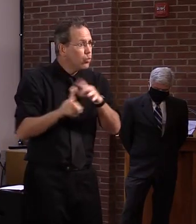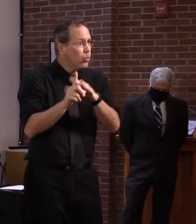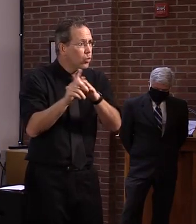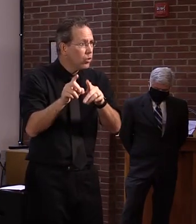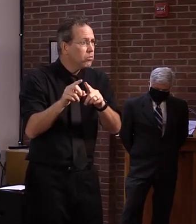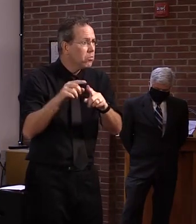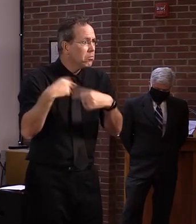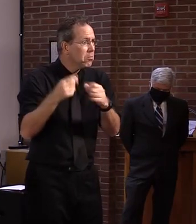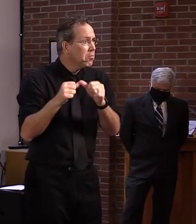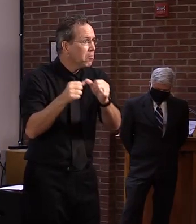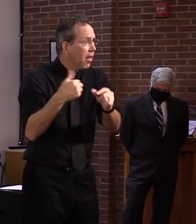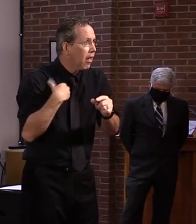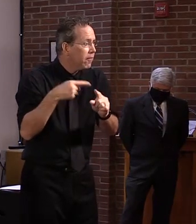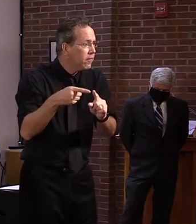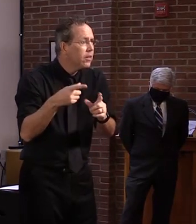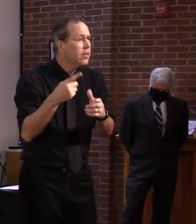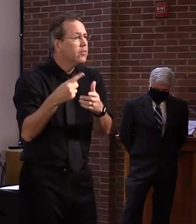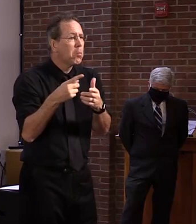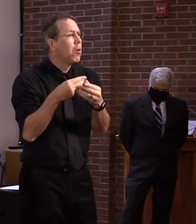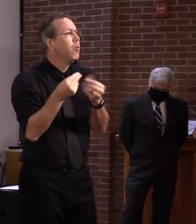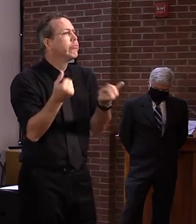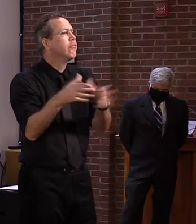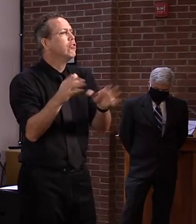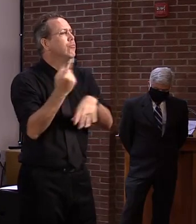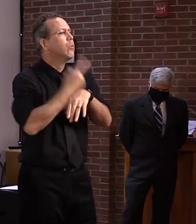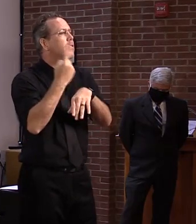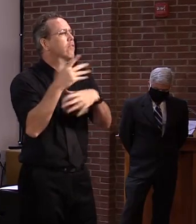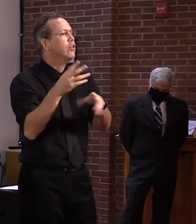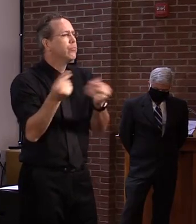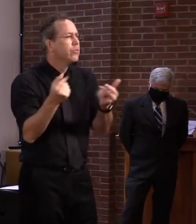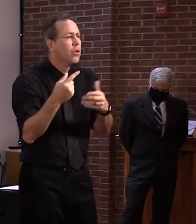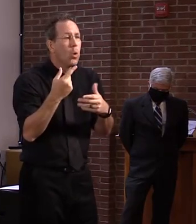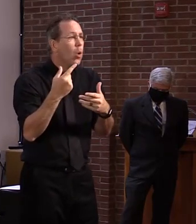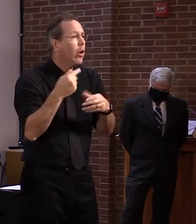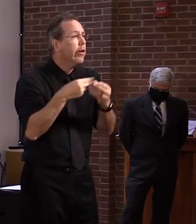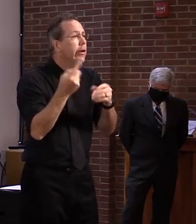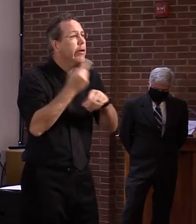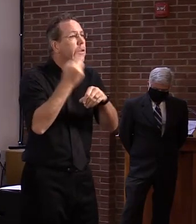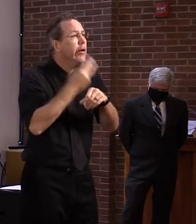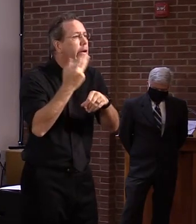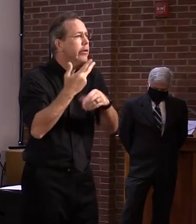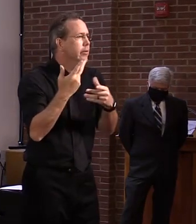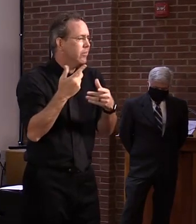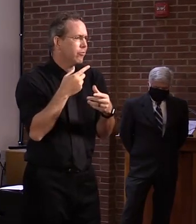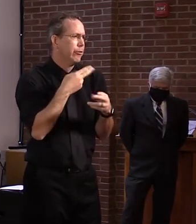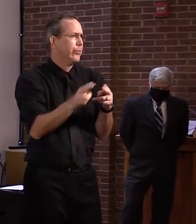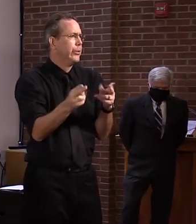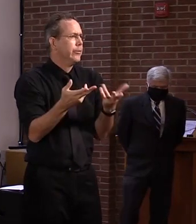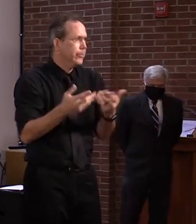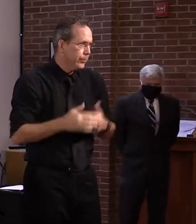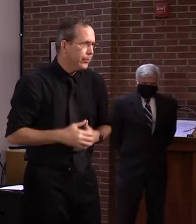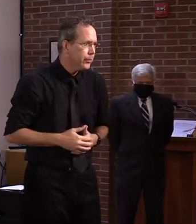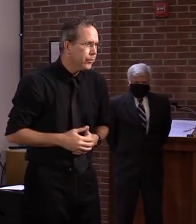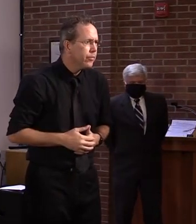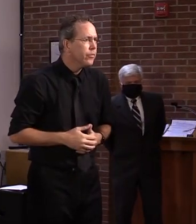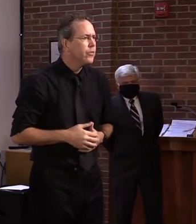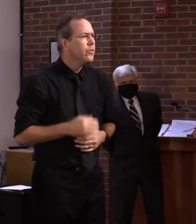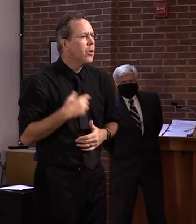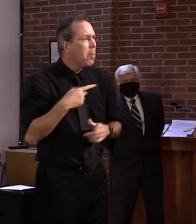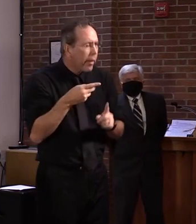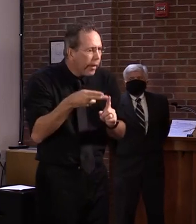hundreds of those within a matter of days because we are able to quickly look at the claim and realize